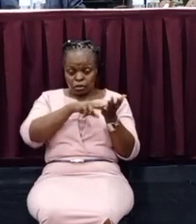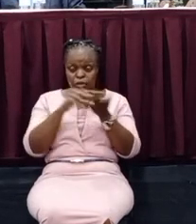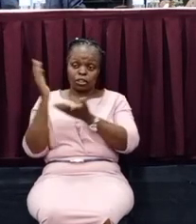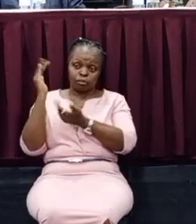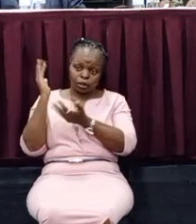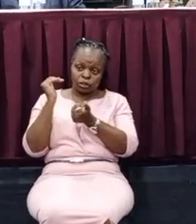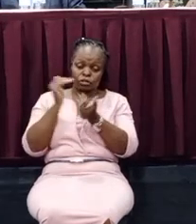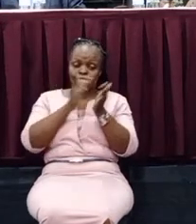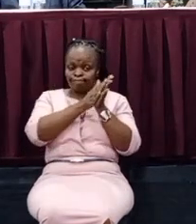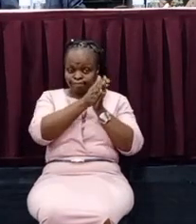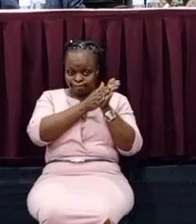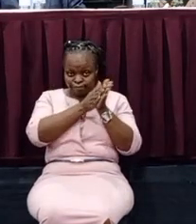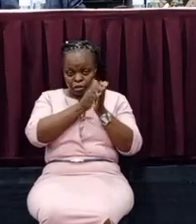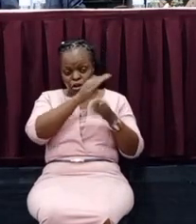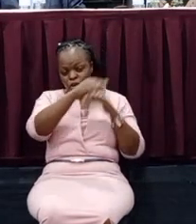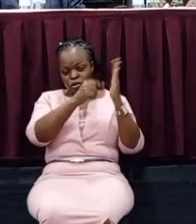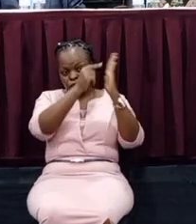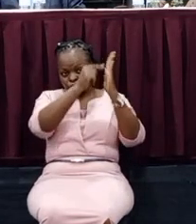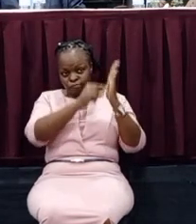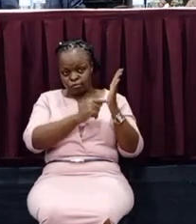your aspirations, all those things, we want to capture them today.